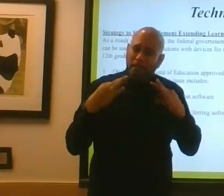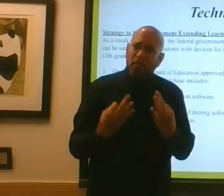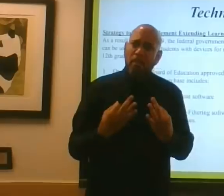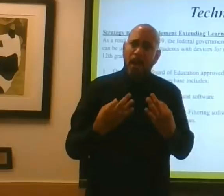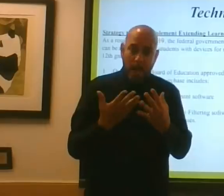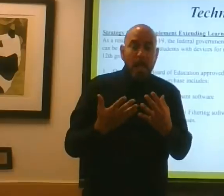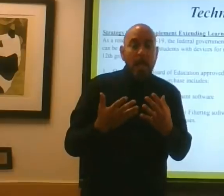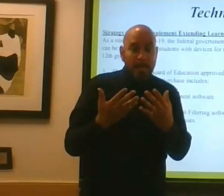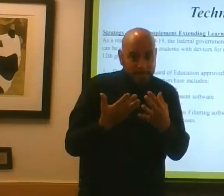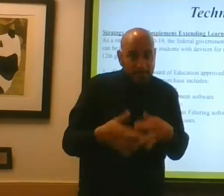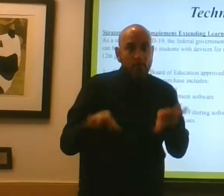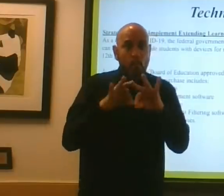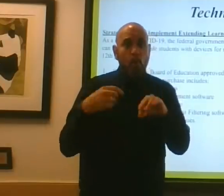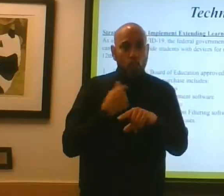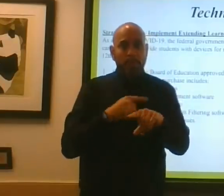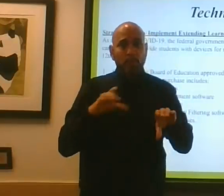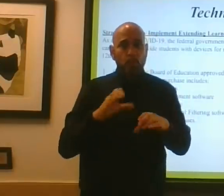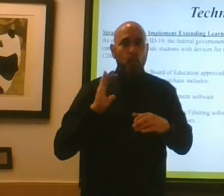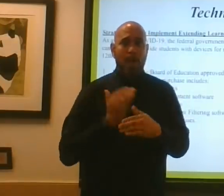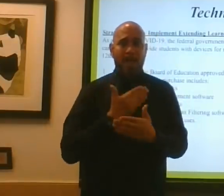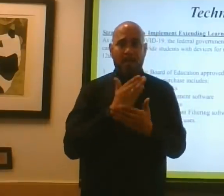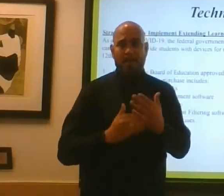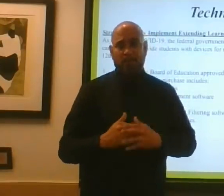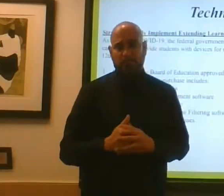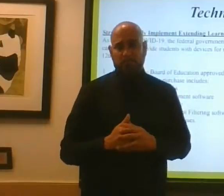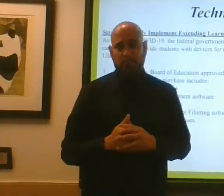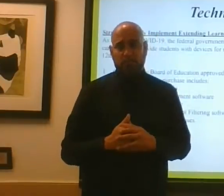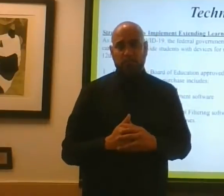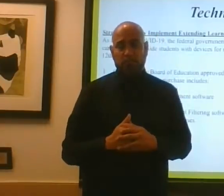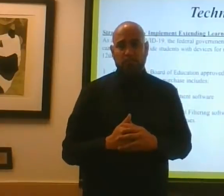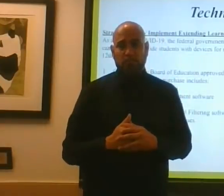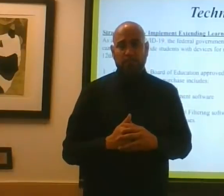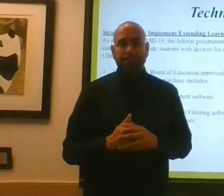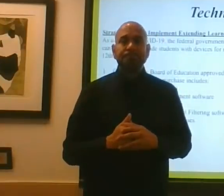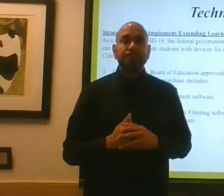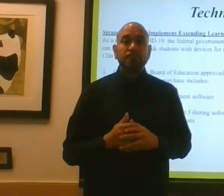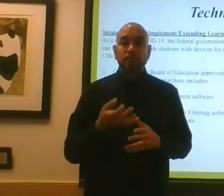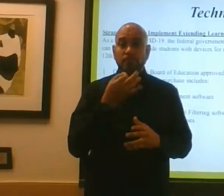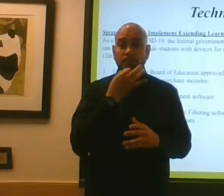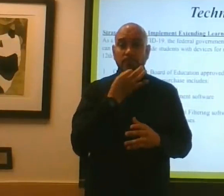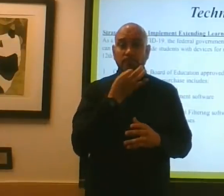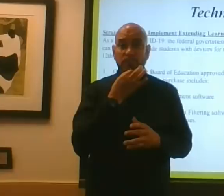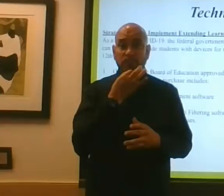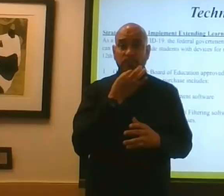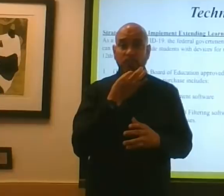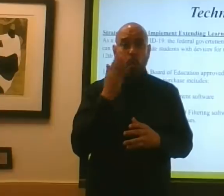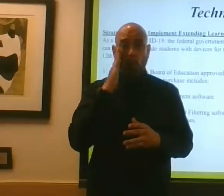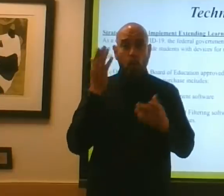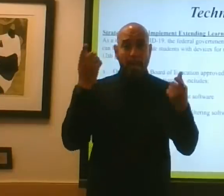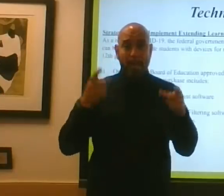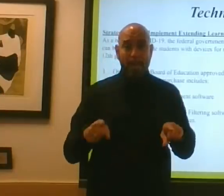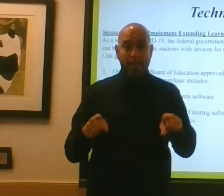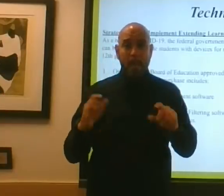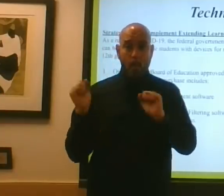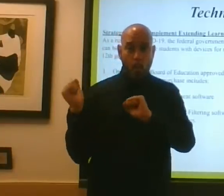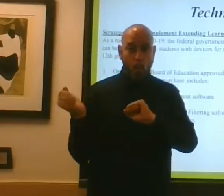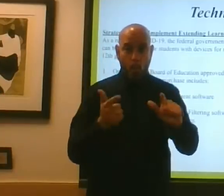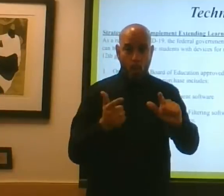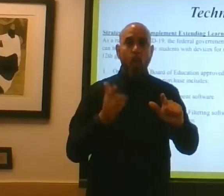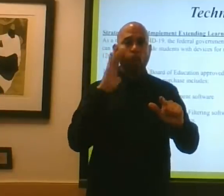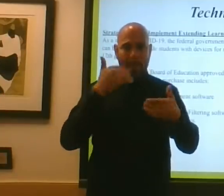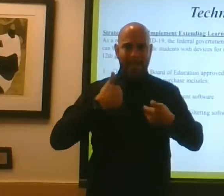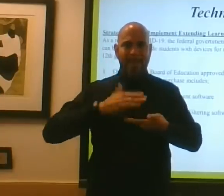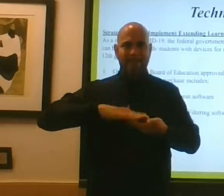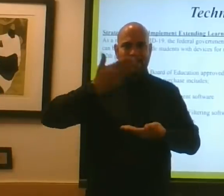do our part. The day will come wherein all of you will have a device, but until